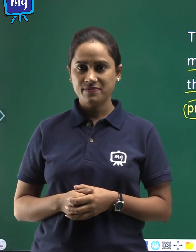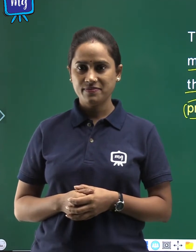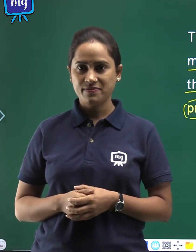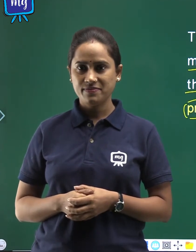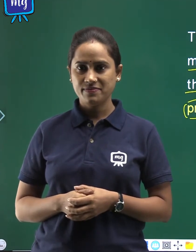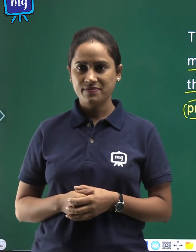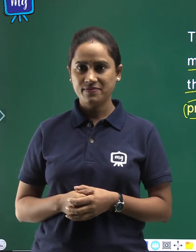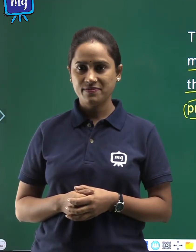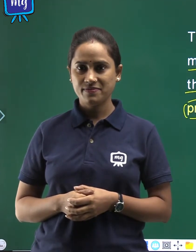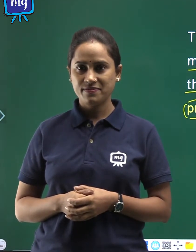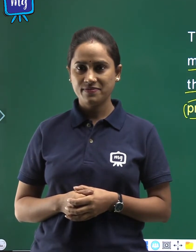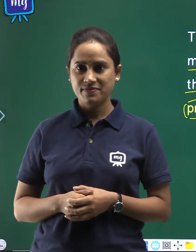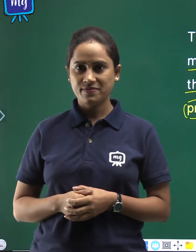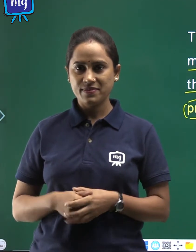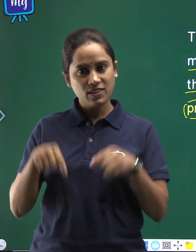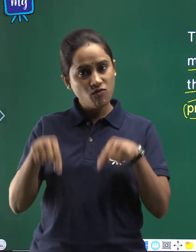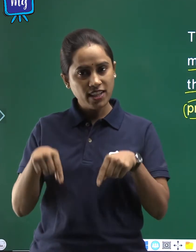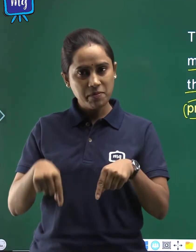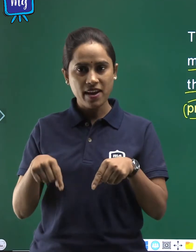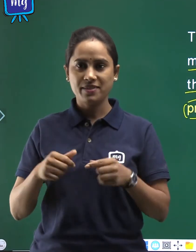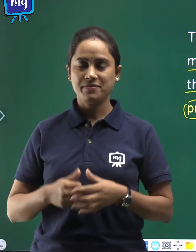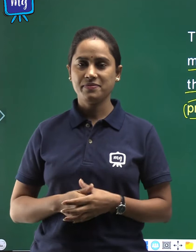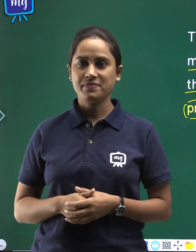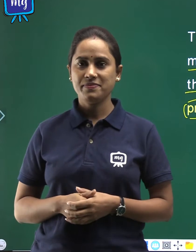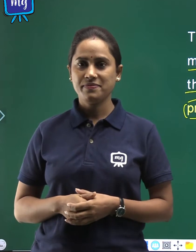vartman.